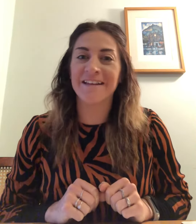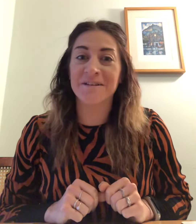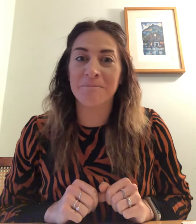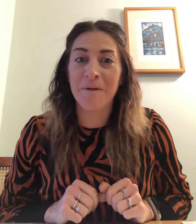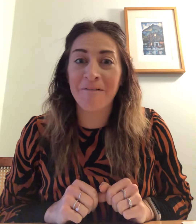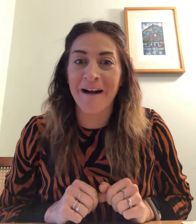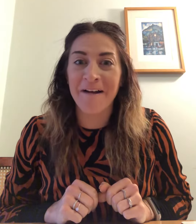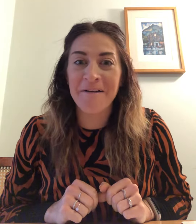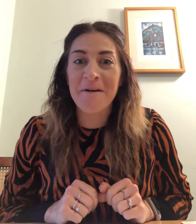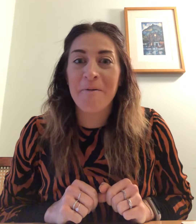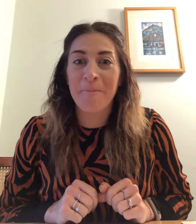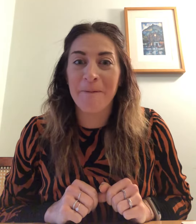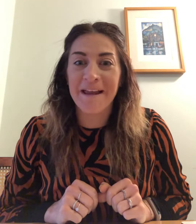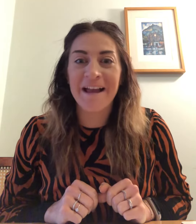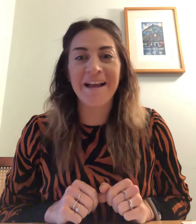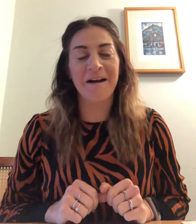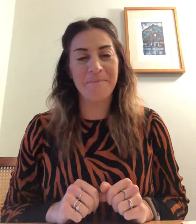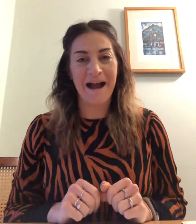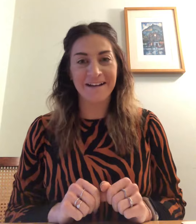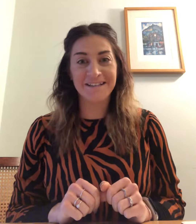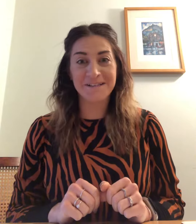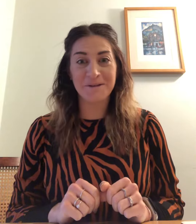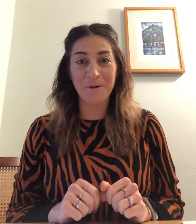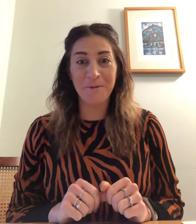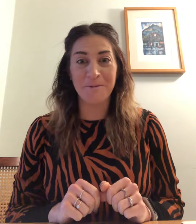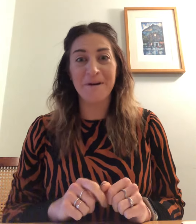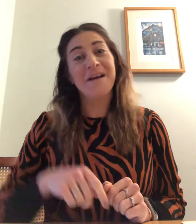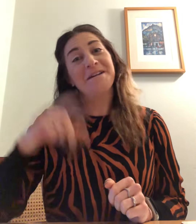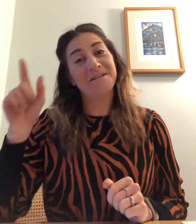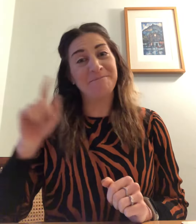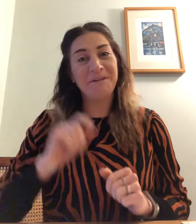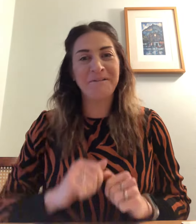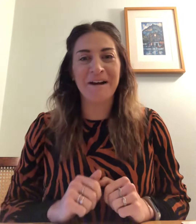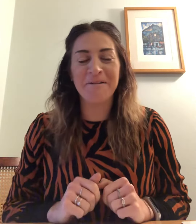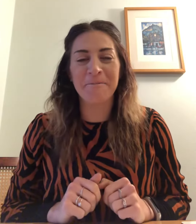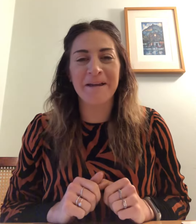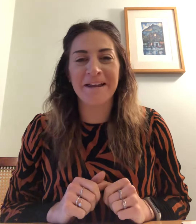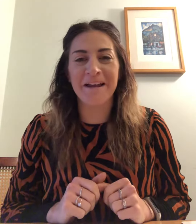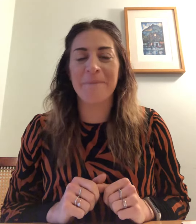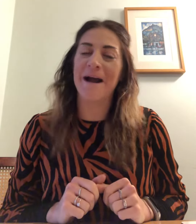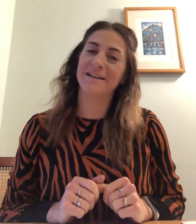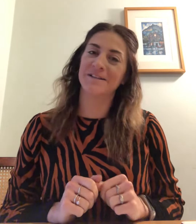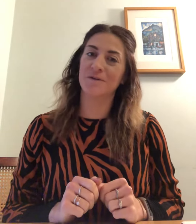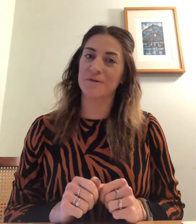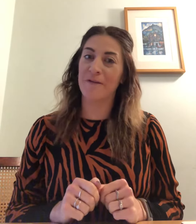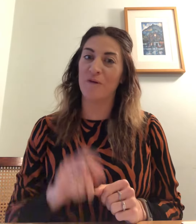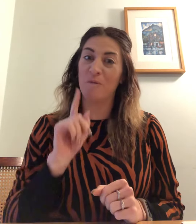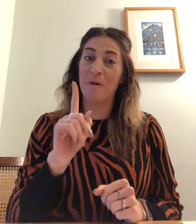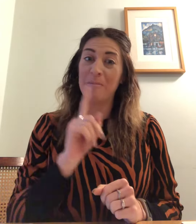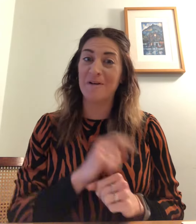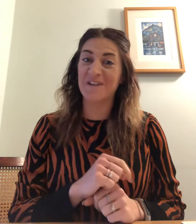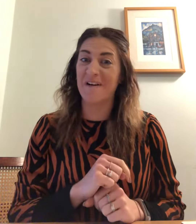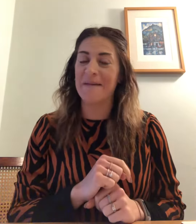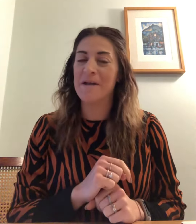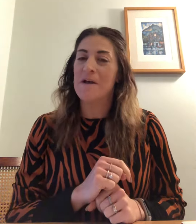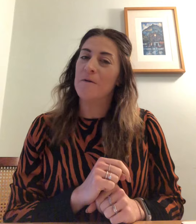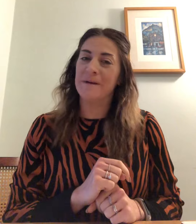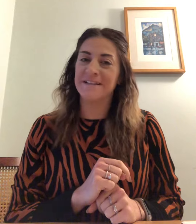tomorrow we can go back to school. Tomorrow we can go back to school. So I thought one more time we'd sing